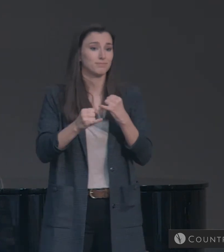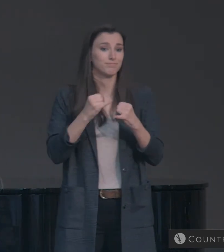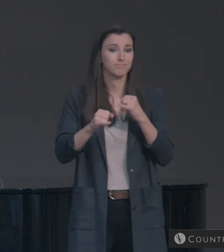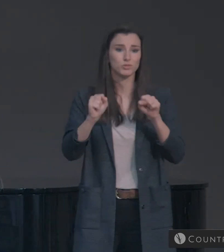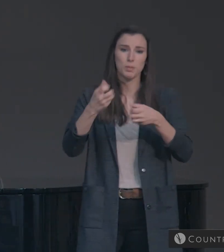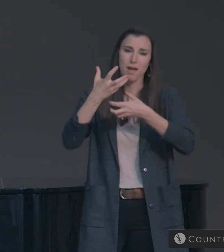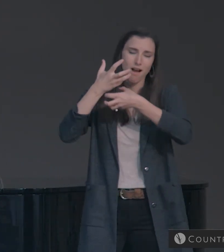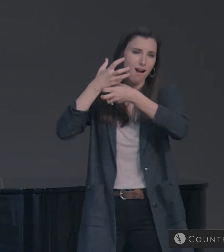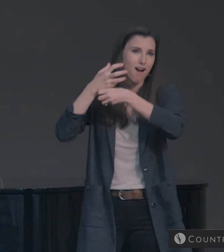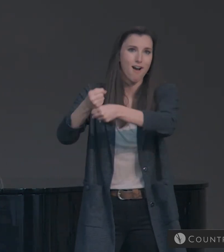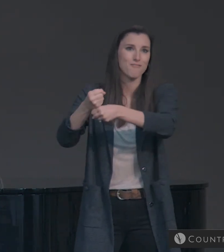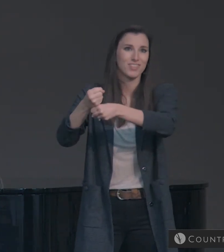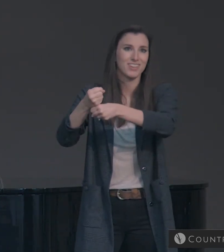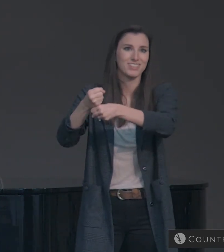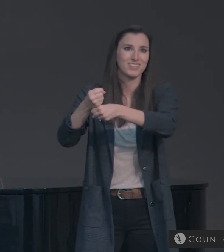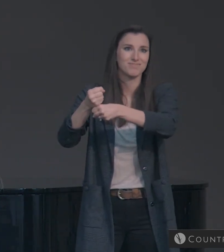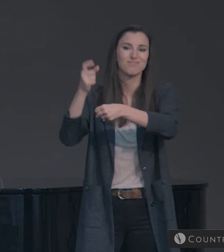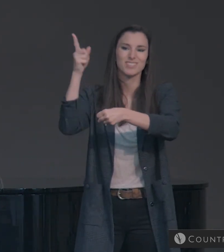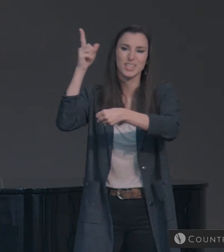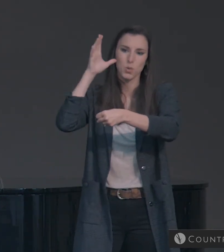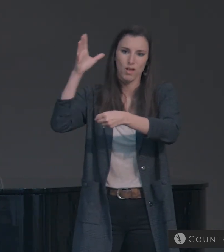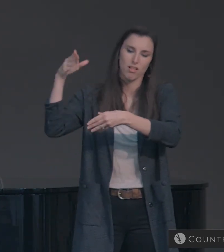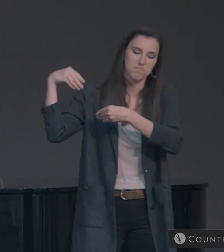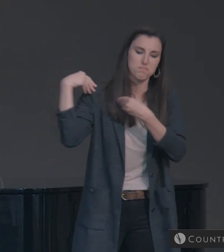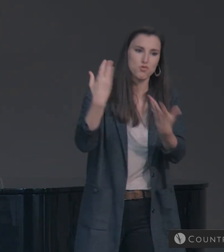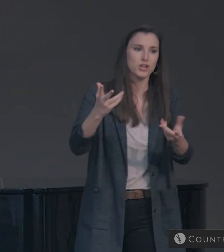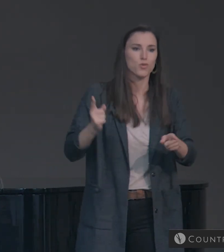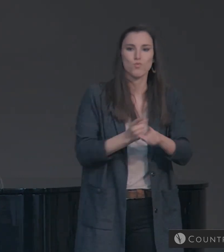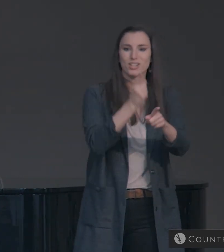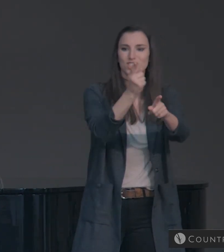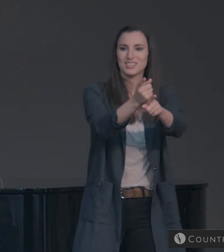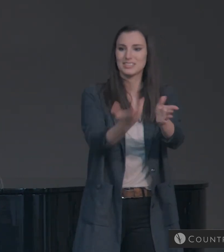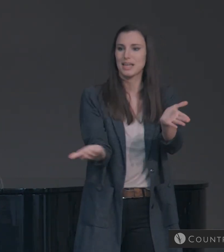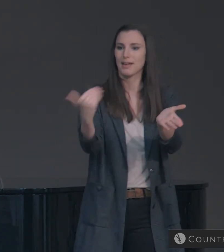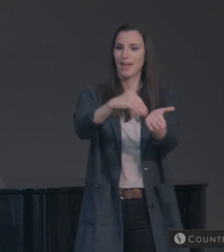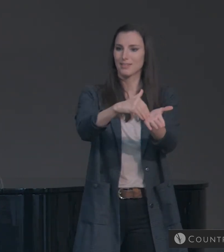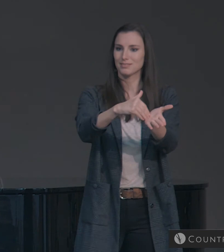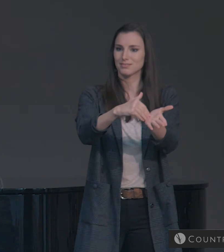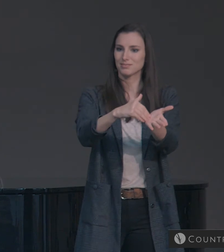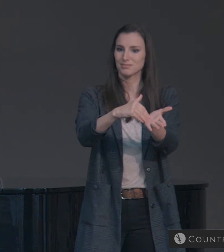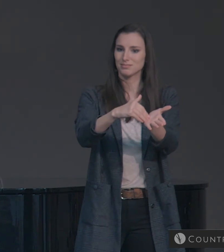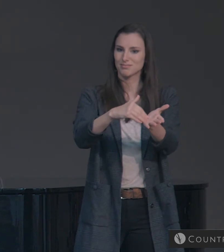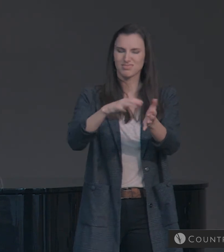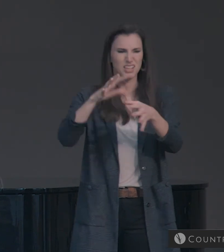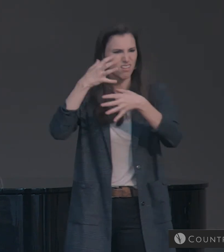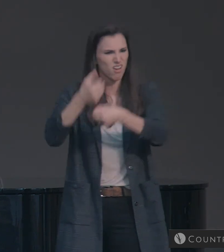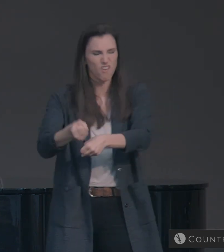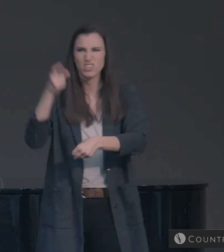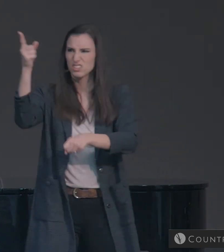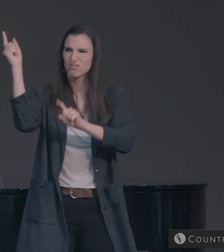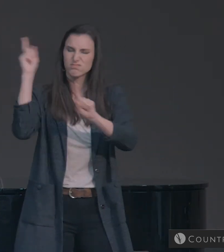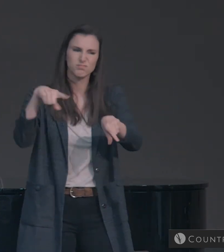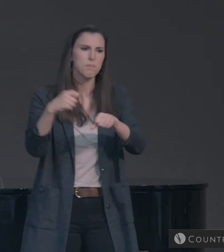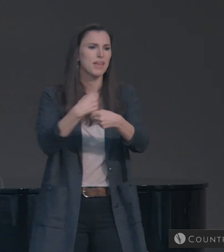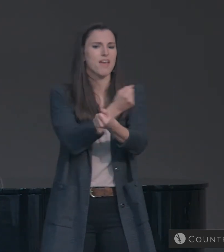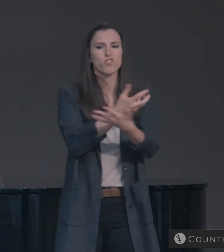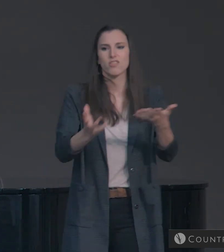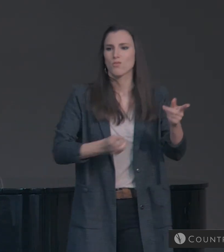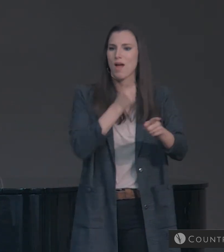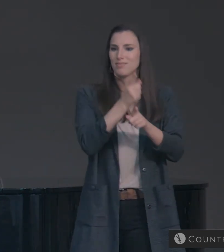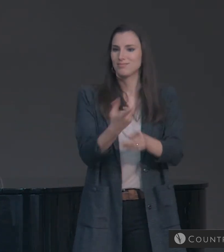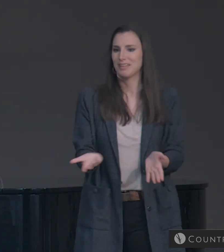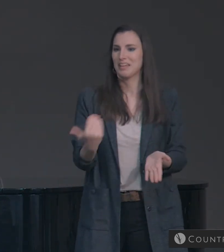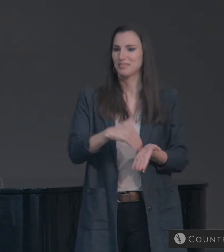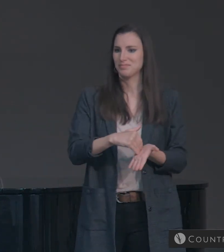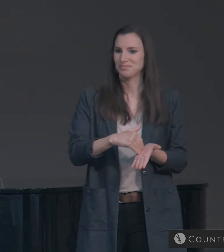in God's renewal of righteousness. We can be confident in God's renewal of righteousness.